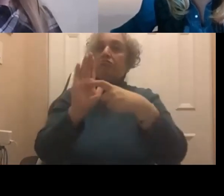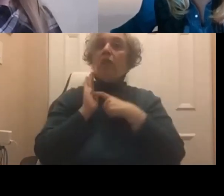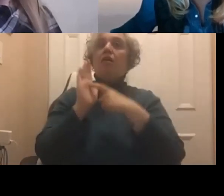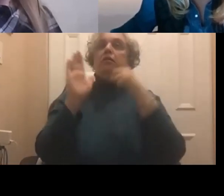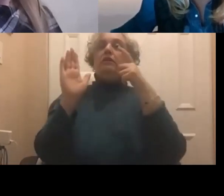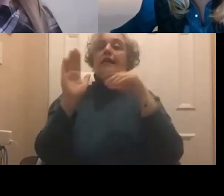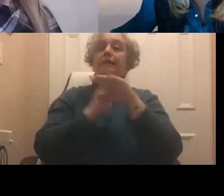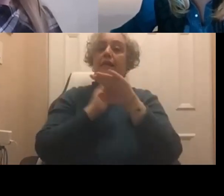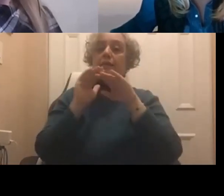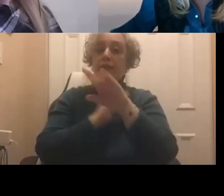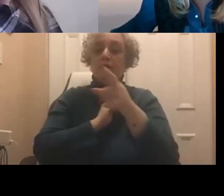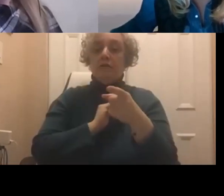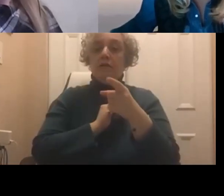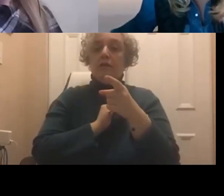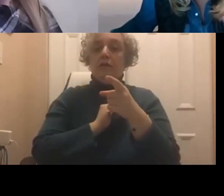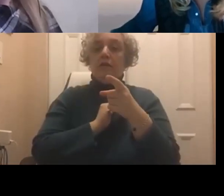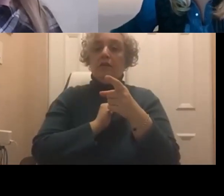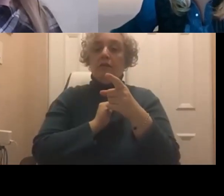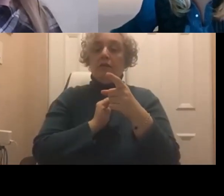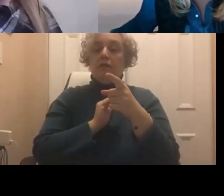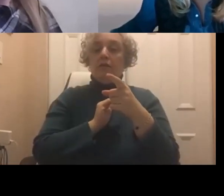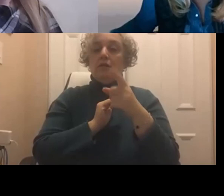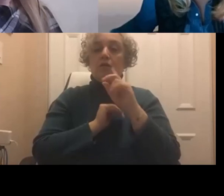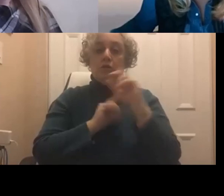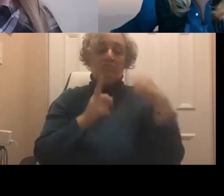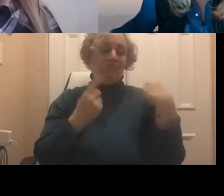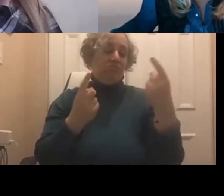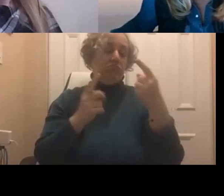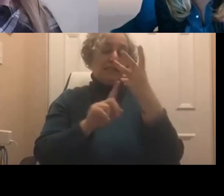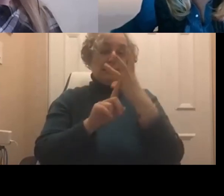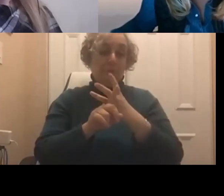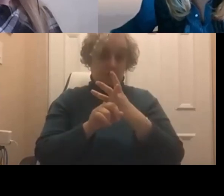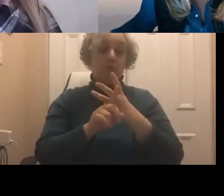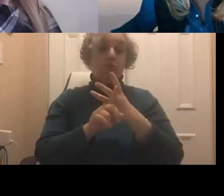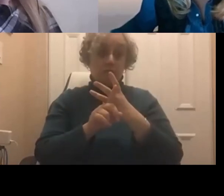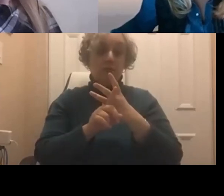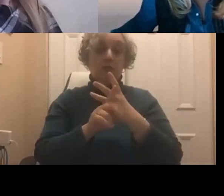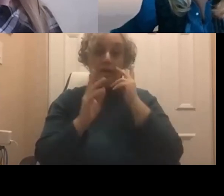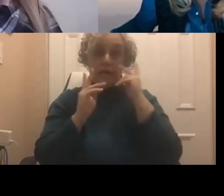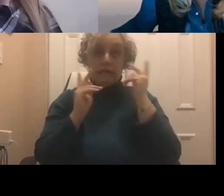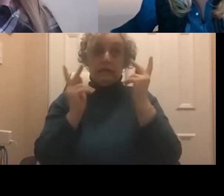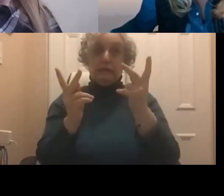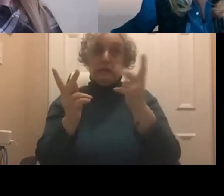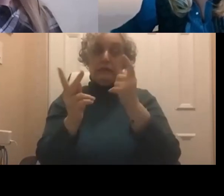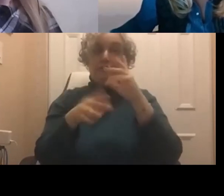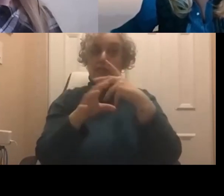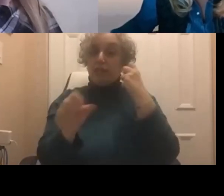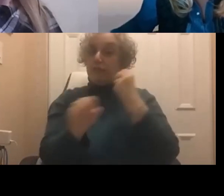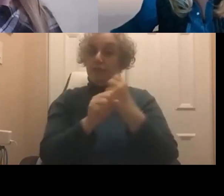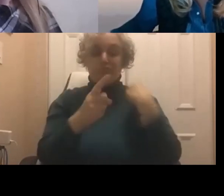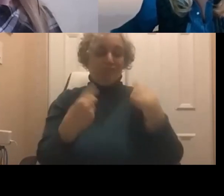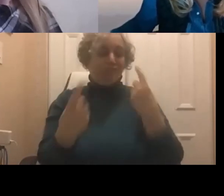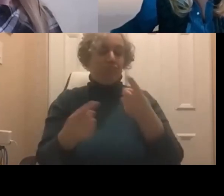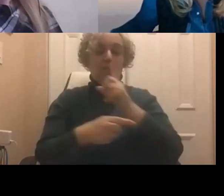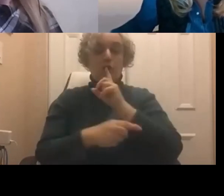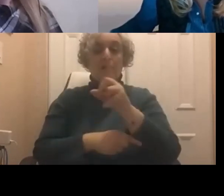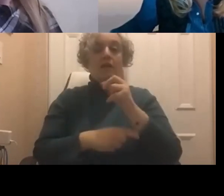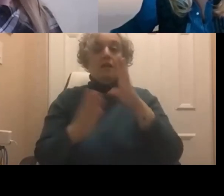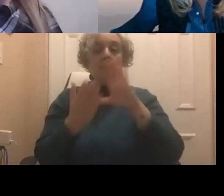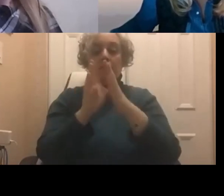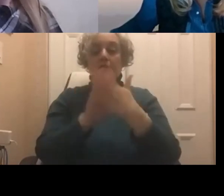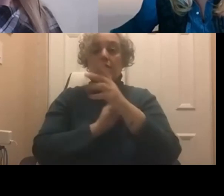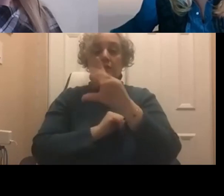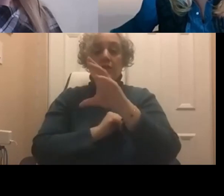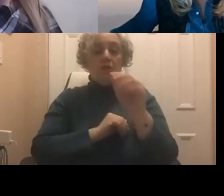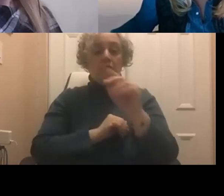This is recently in the last six months, we've seen this for years, the companies have put